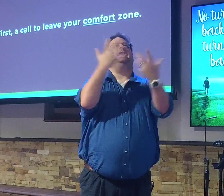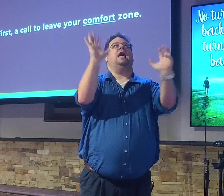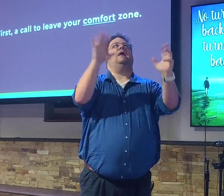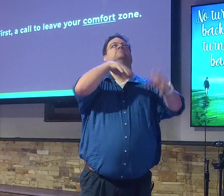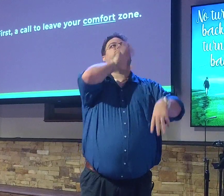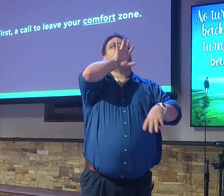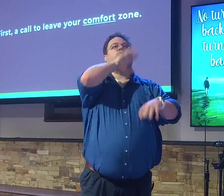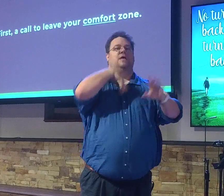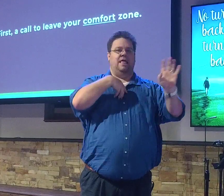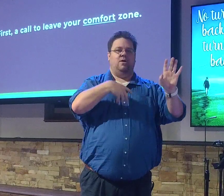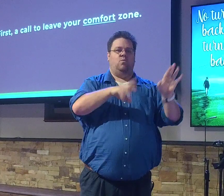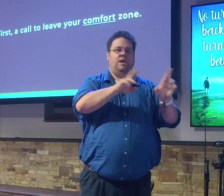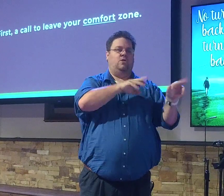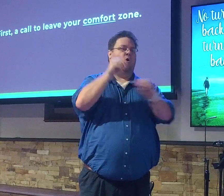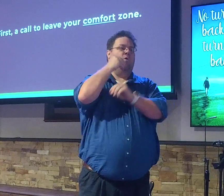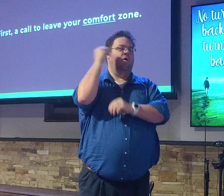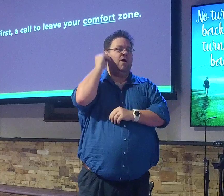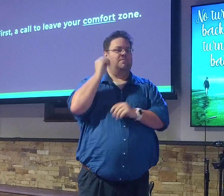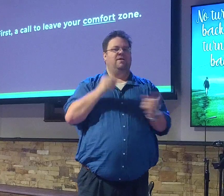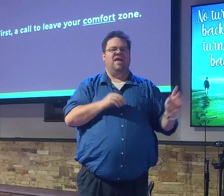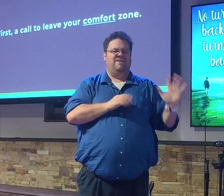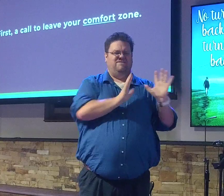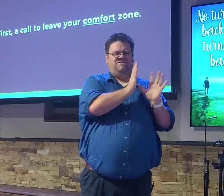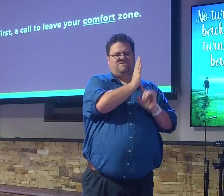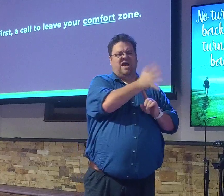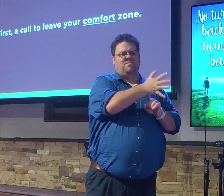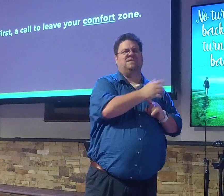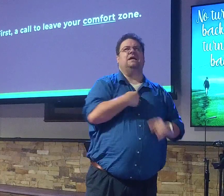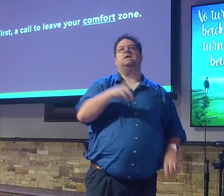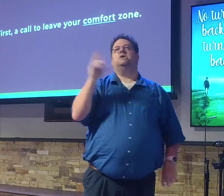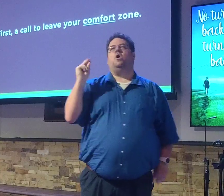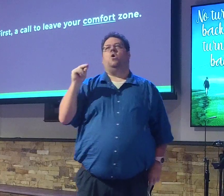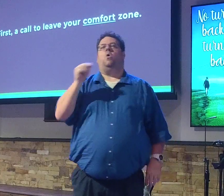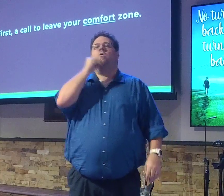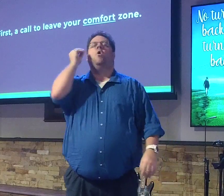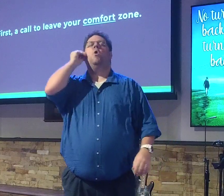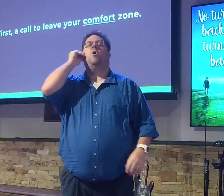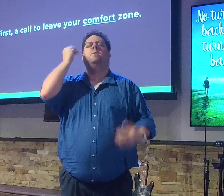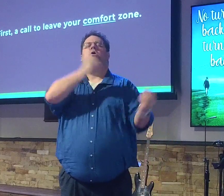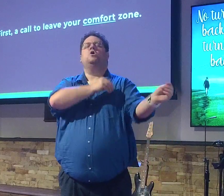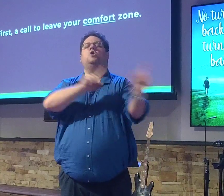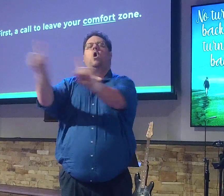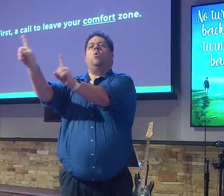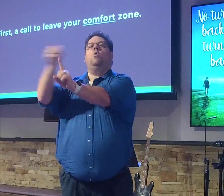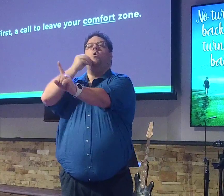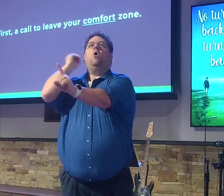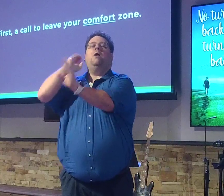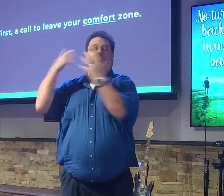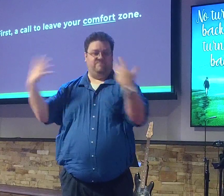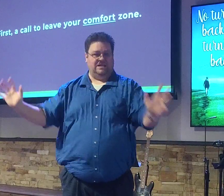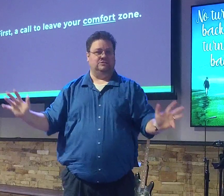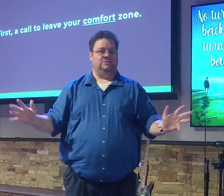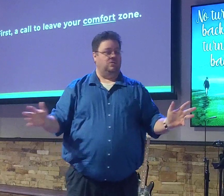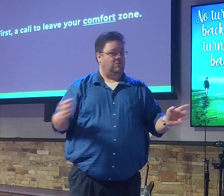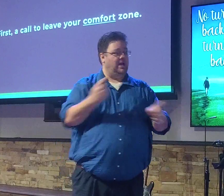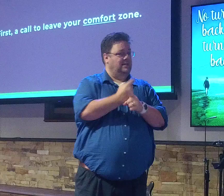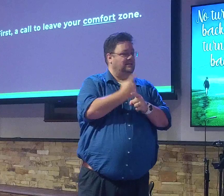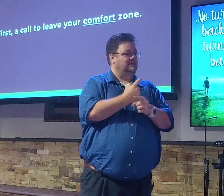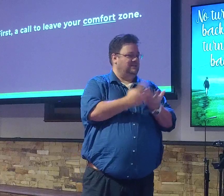Hold on. Five more minutes. Let's go to the house. Let's just go to the house. You know? Sometimes you just want to go to the house. Right? And so